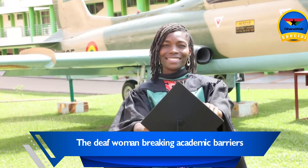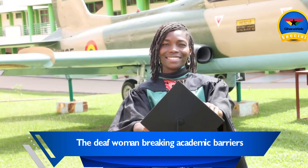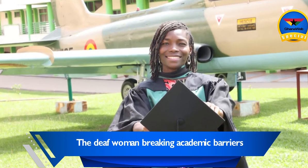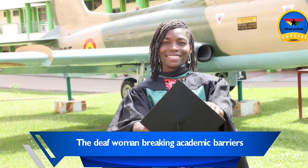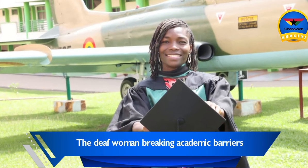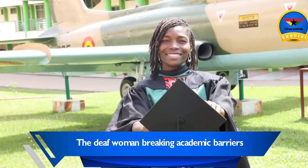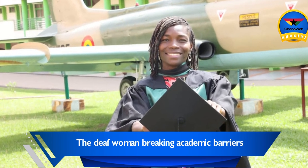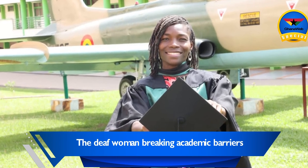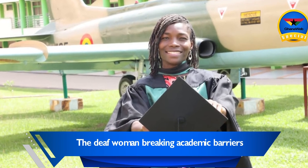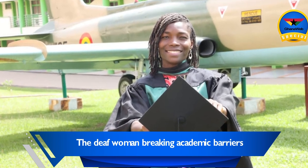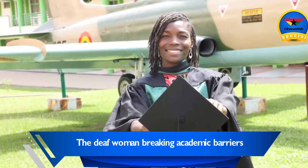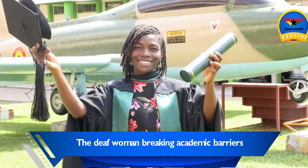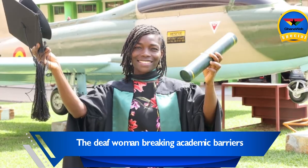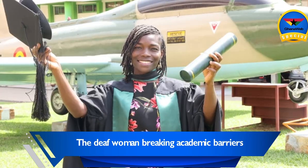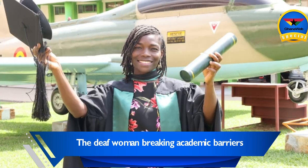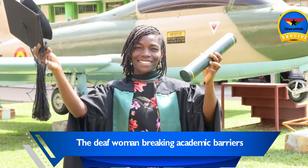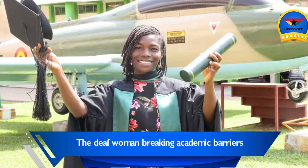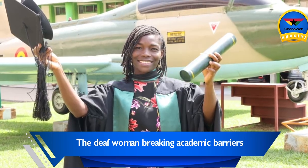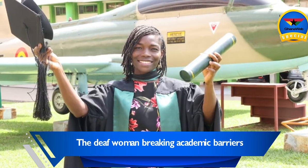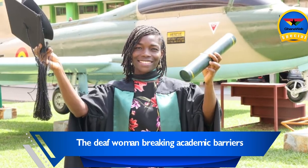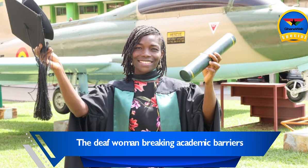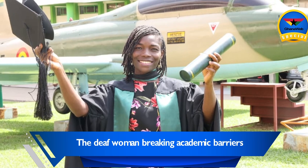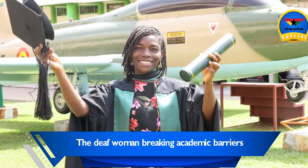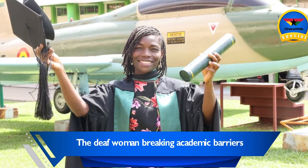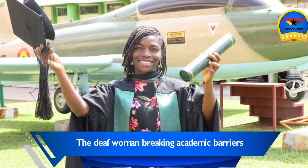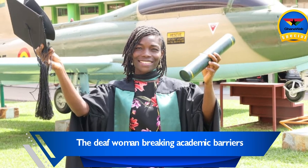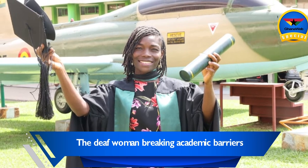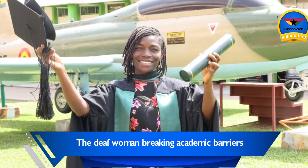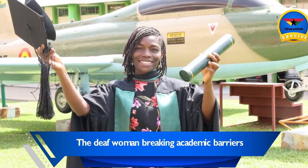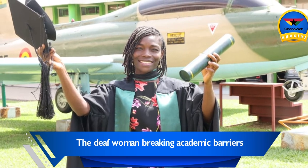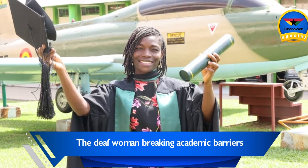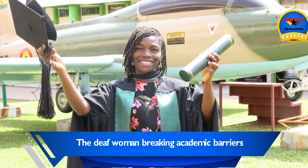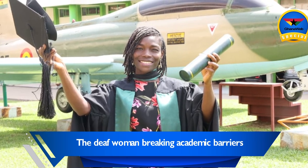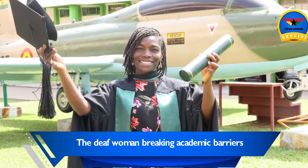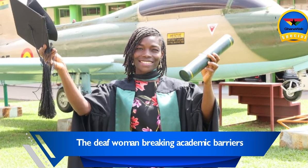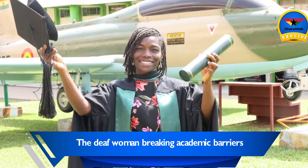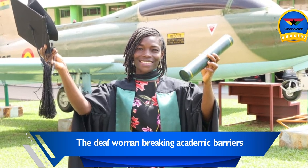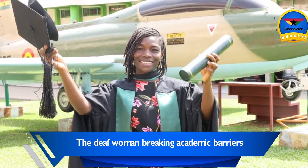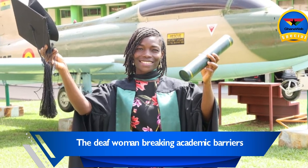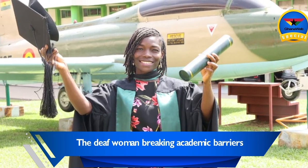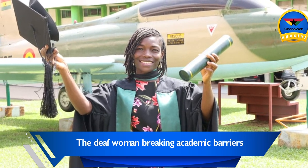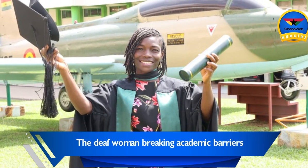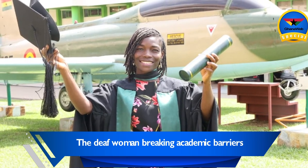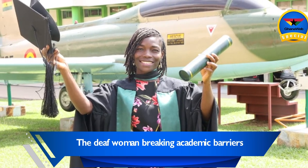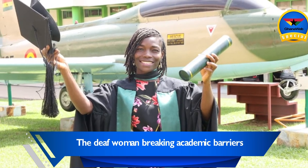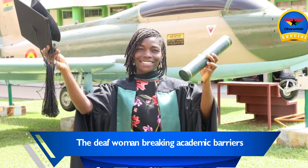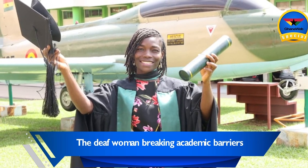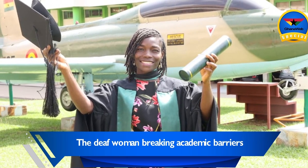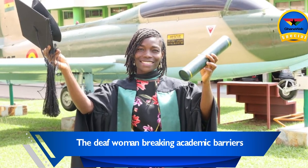to her hard work and determination, but also an inspiration to others facing similar challenges. Lydia was